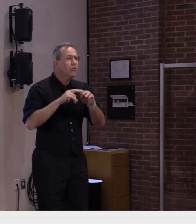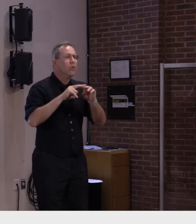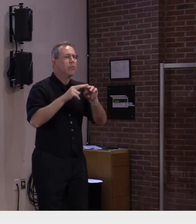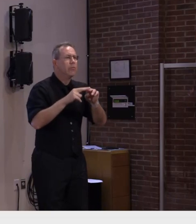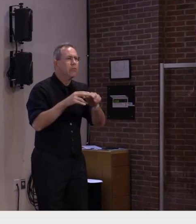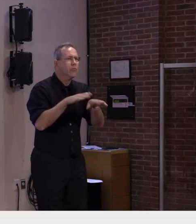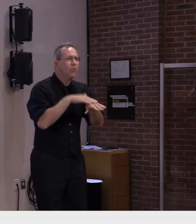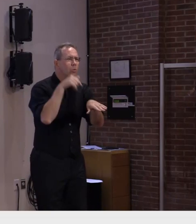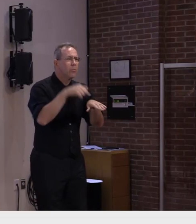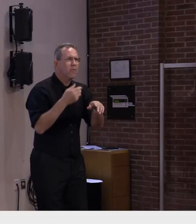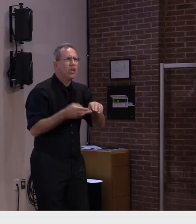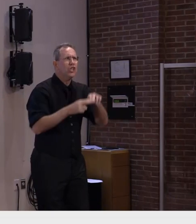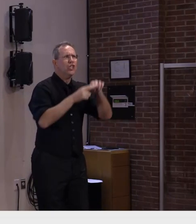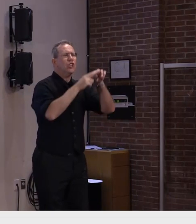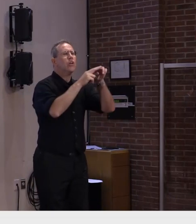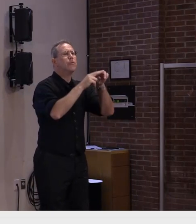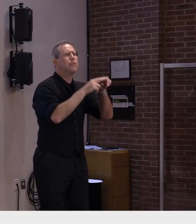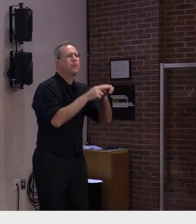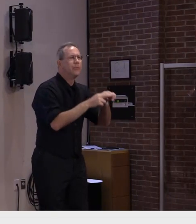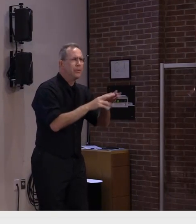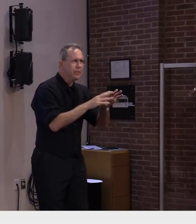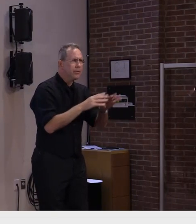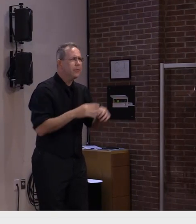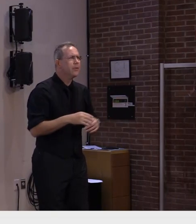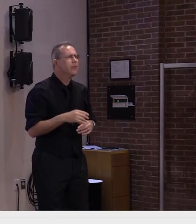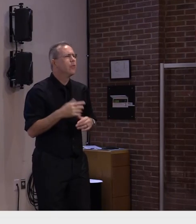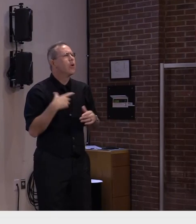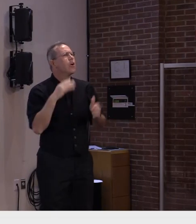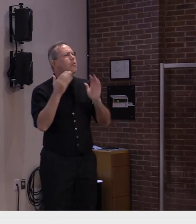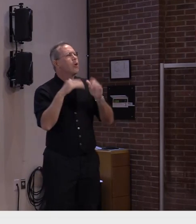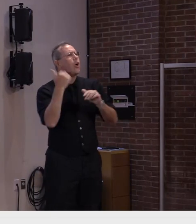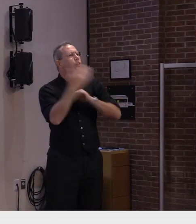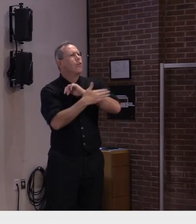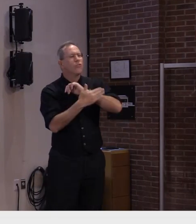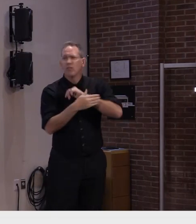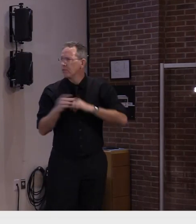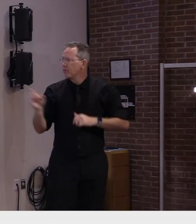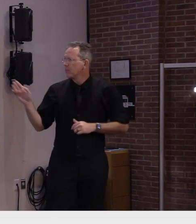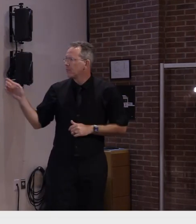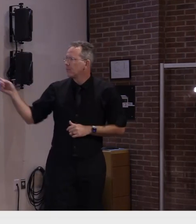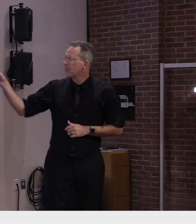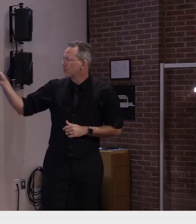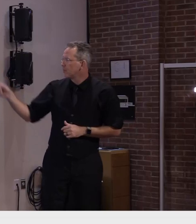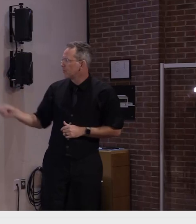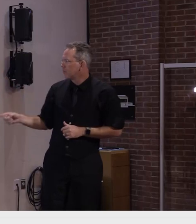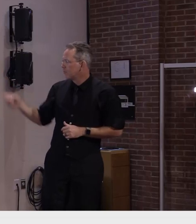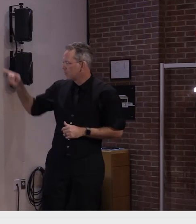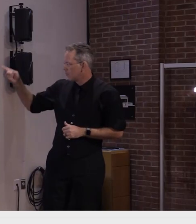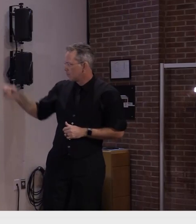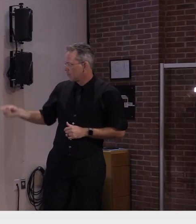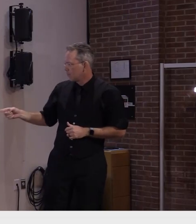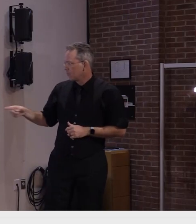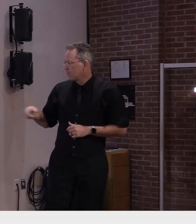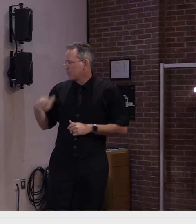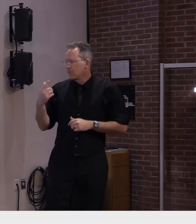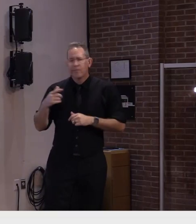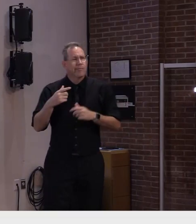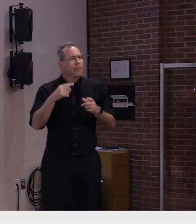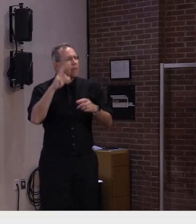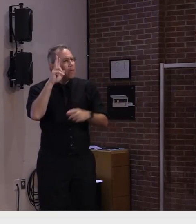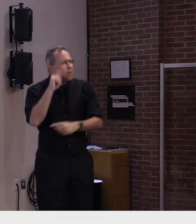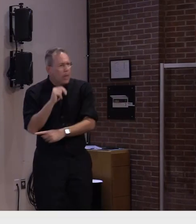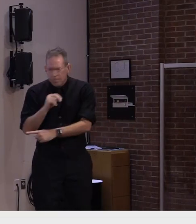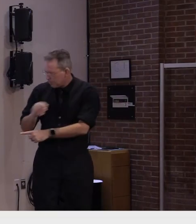where the delta variant has driven case growth obviously first in india then in the uk but in a number of other